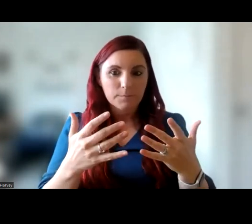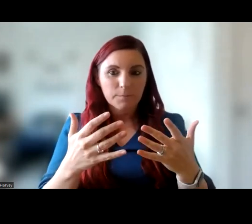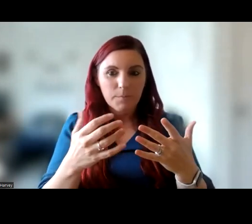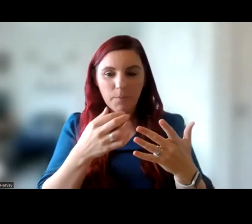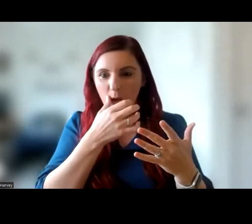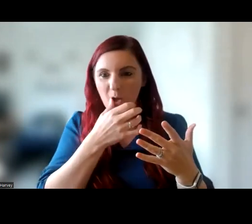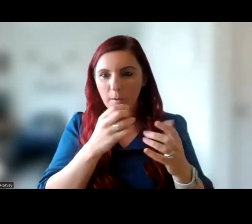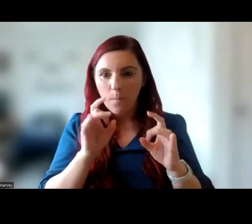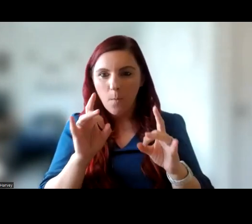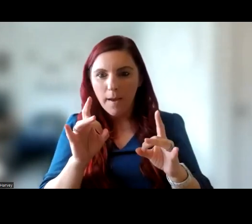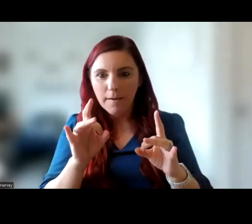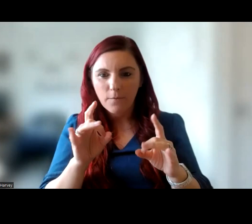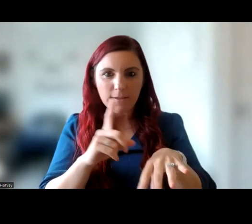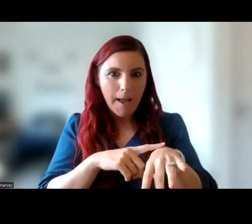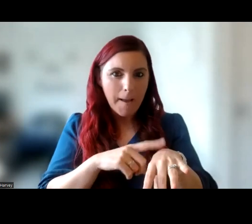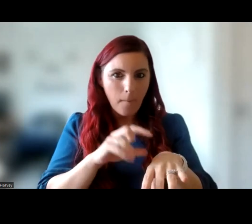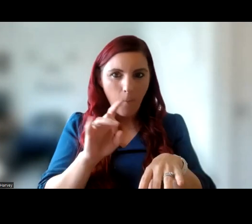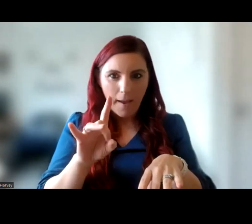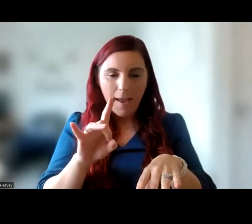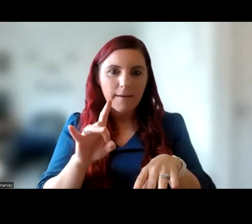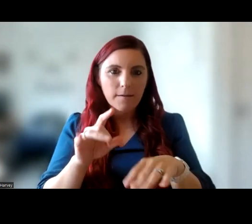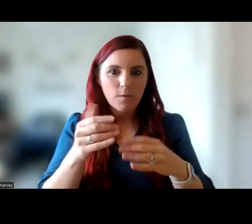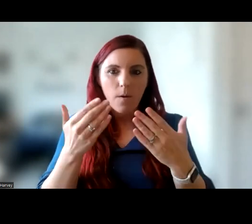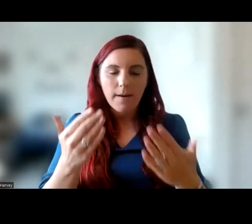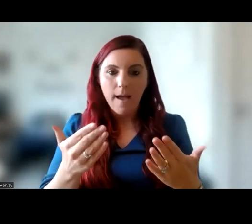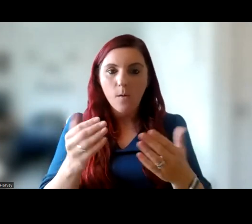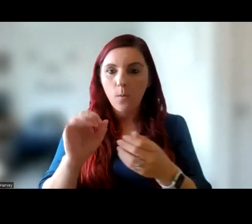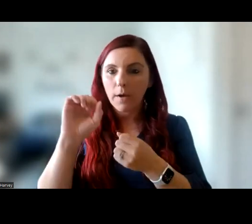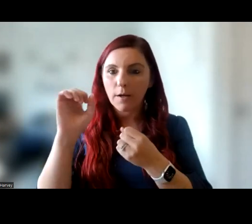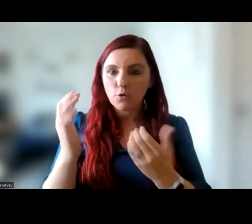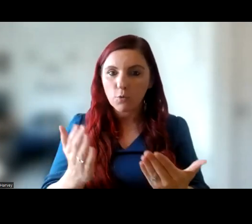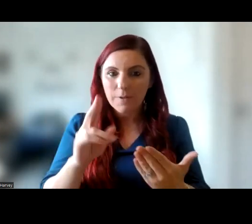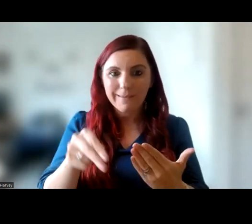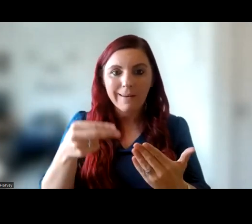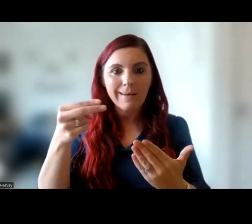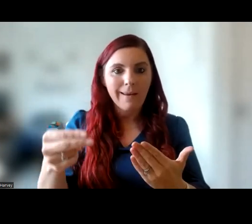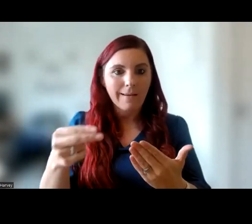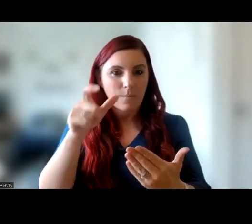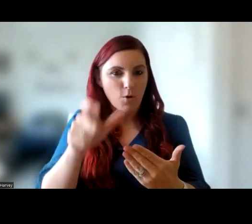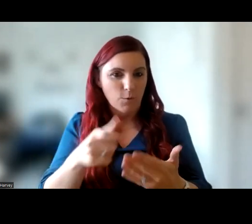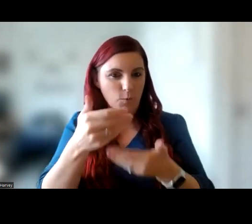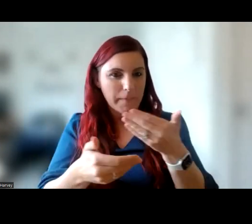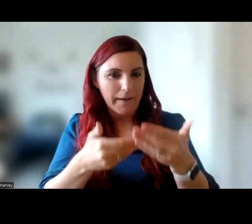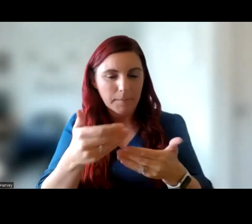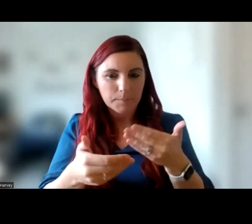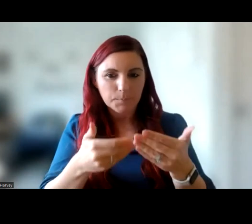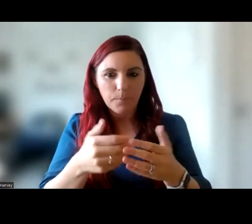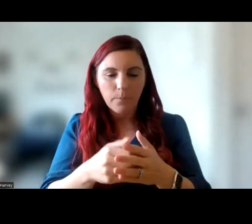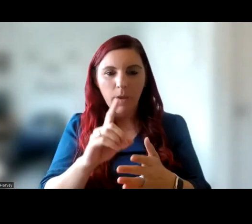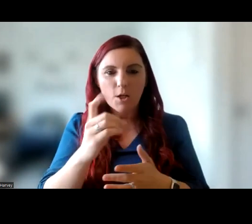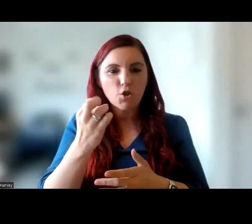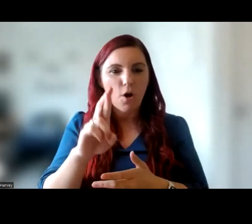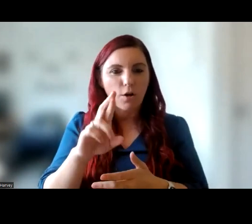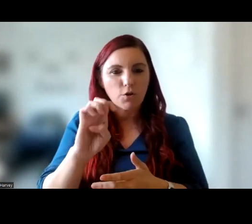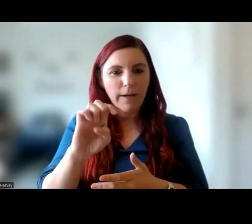for time. And so I'm going to introduce our next speaker. And this is Dr. Imer